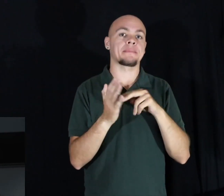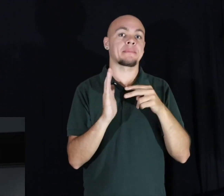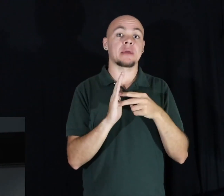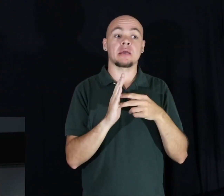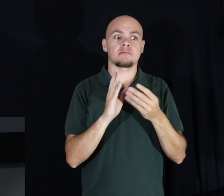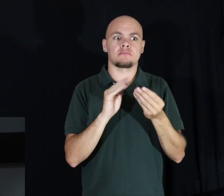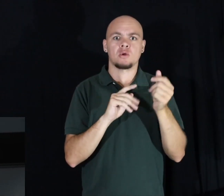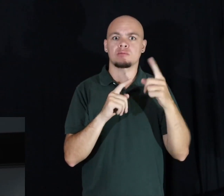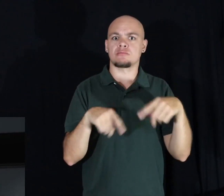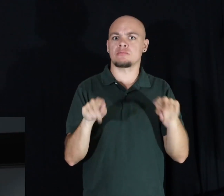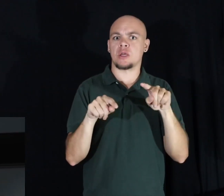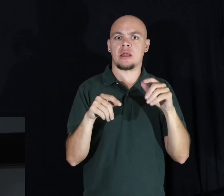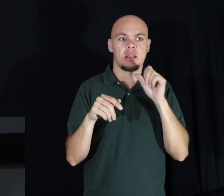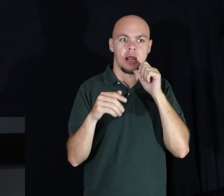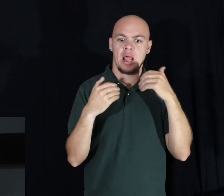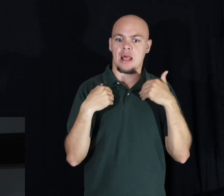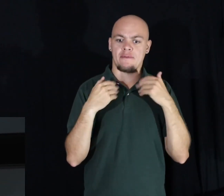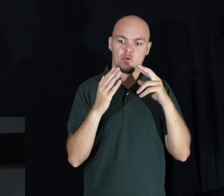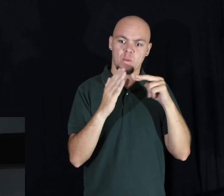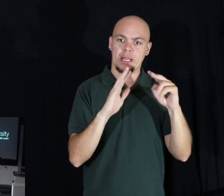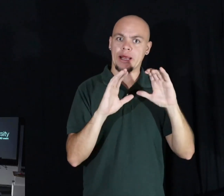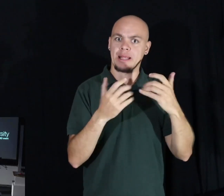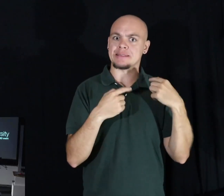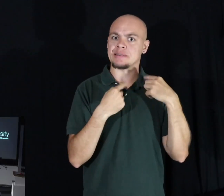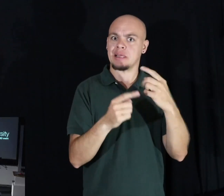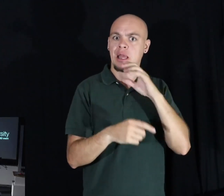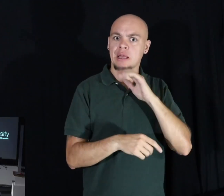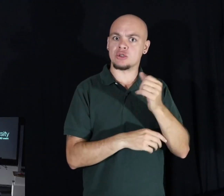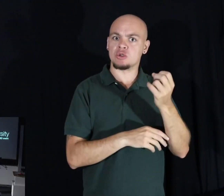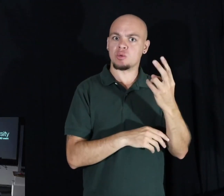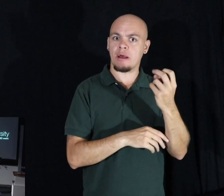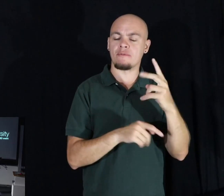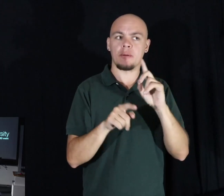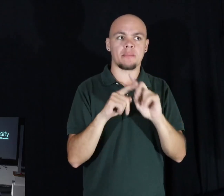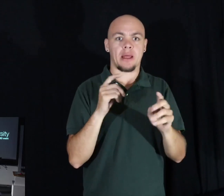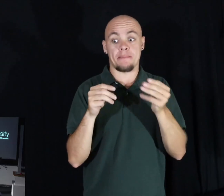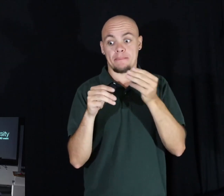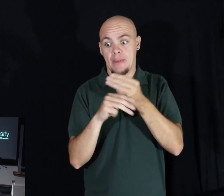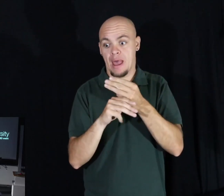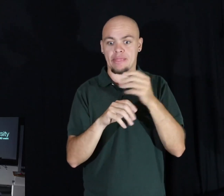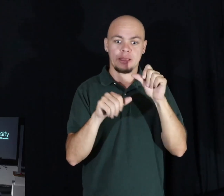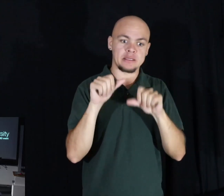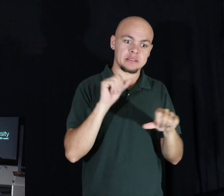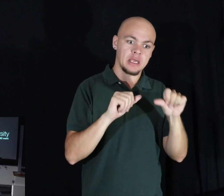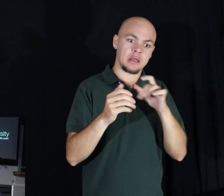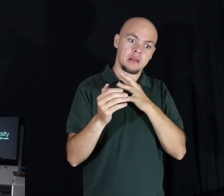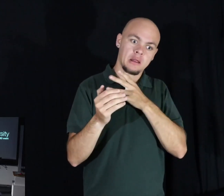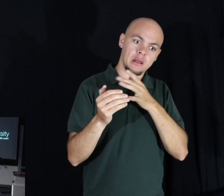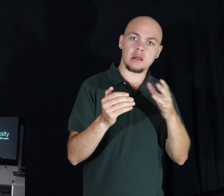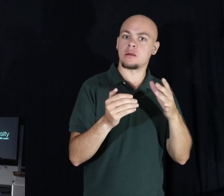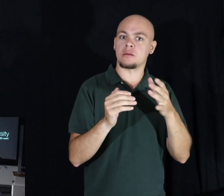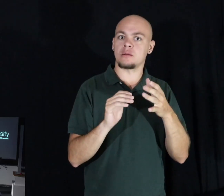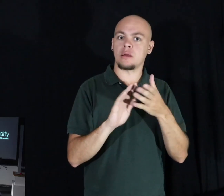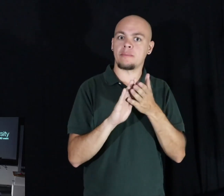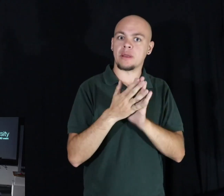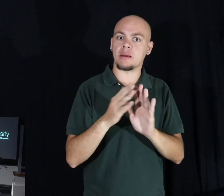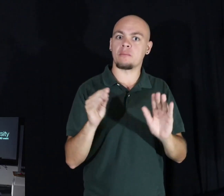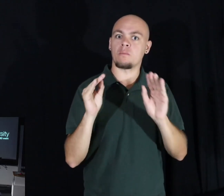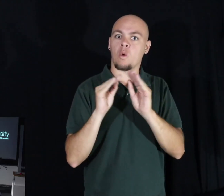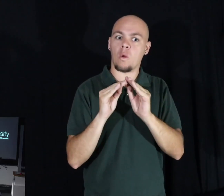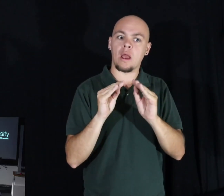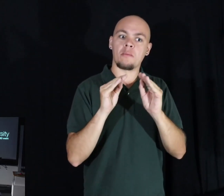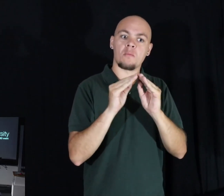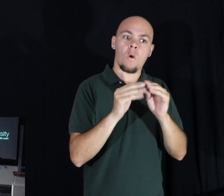since we were 12. Yet every other subject, such as maths and science, has progressively gotten harder.